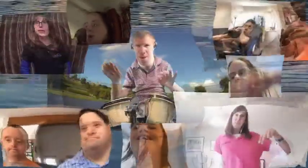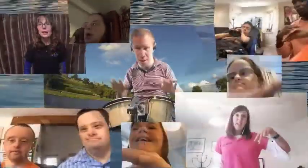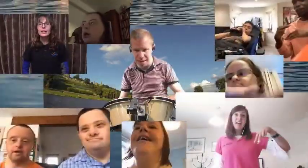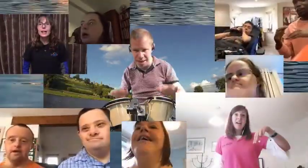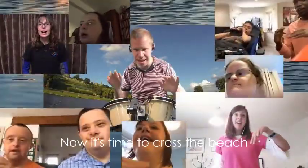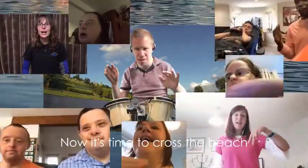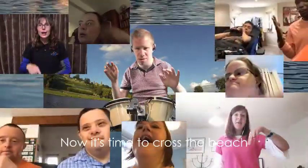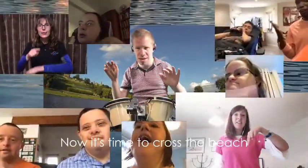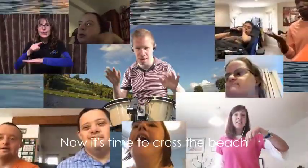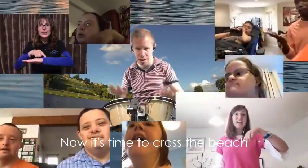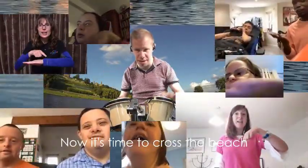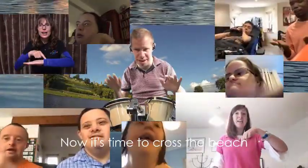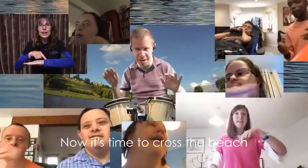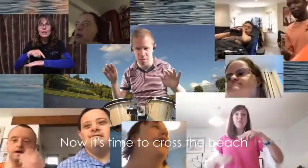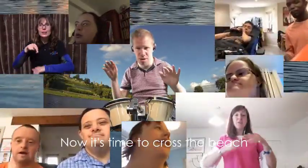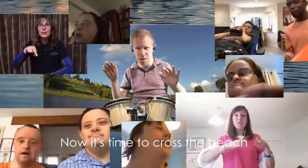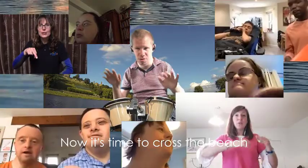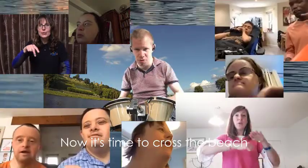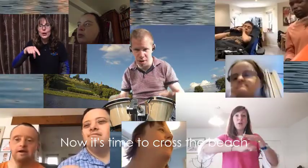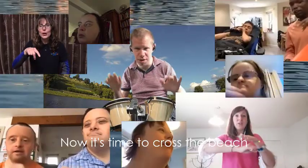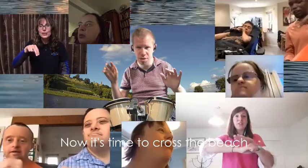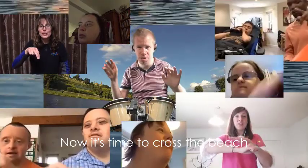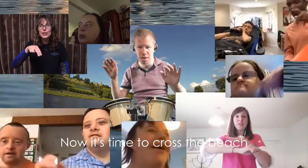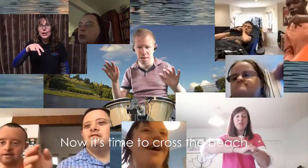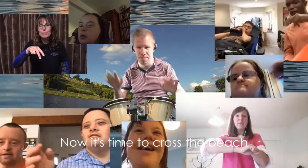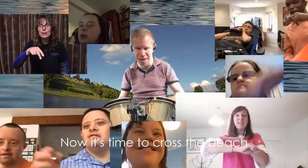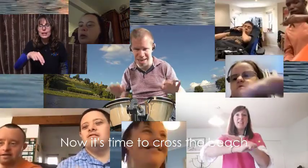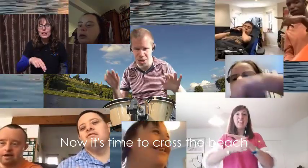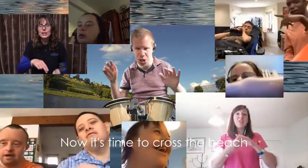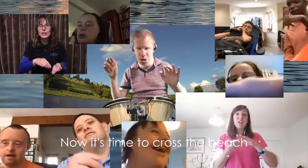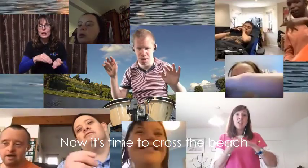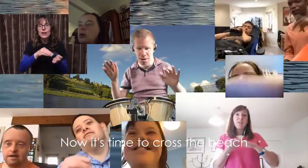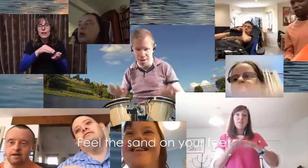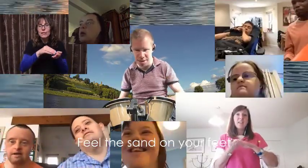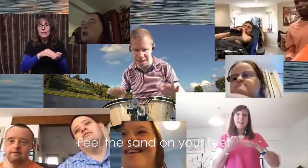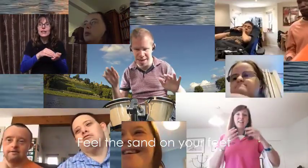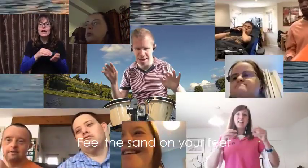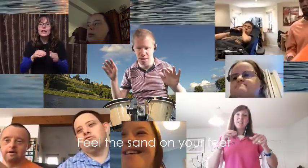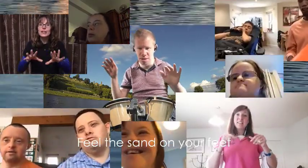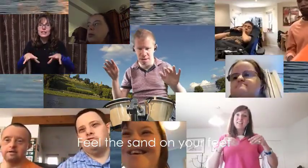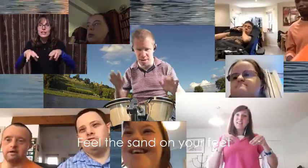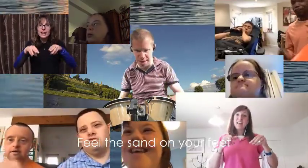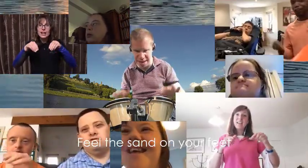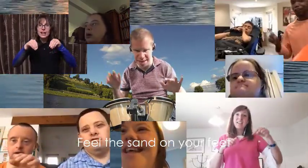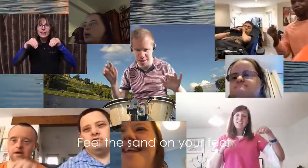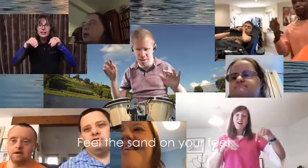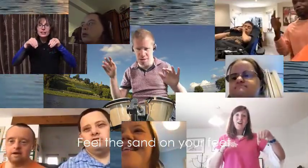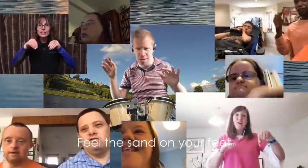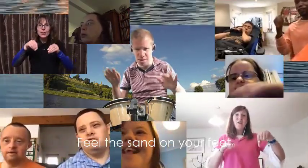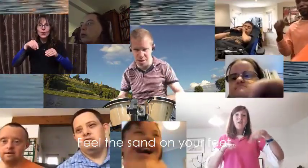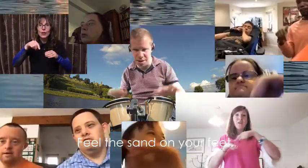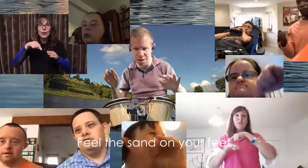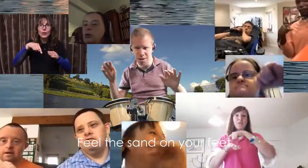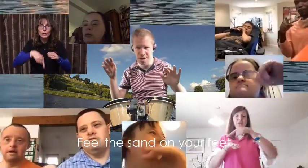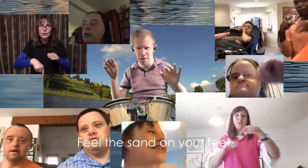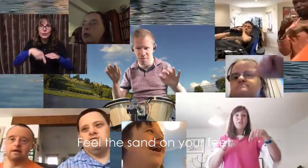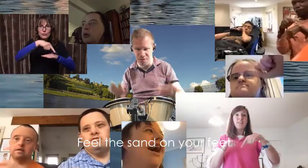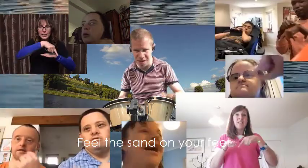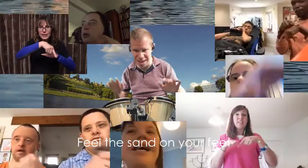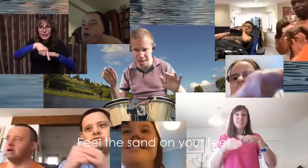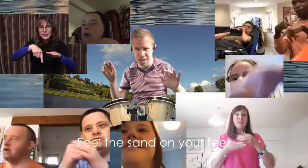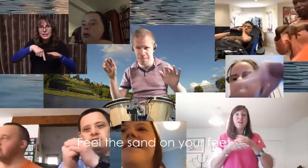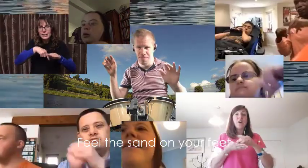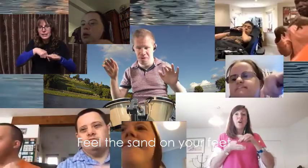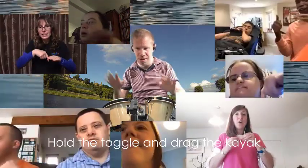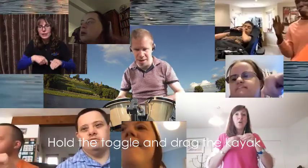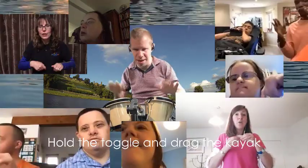Now it's time to cross the beach, Hear the sun on your